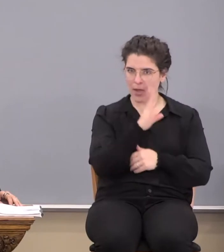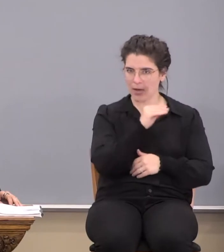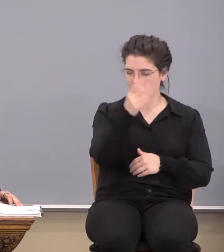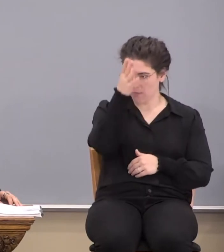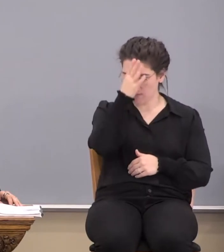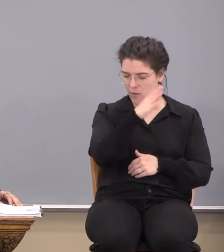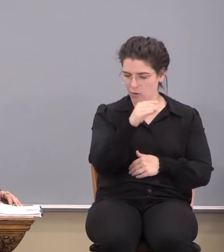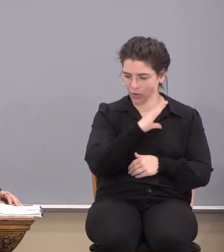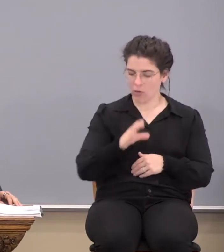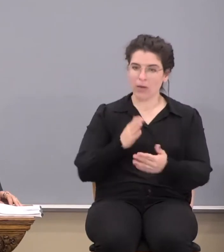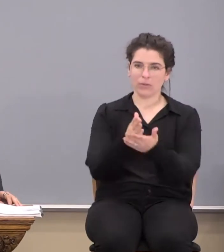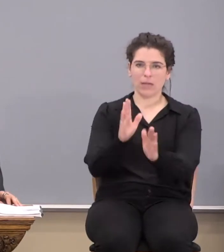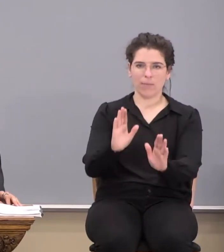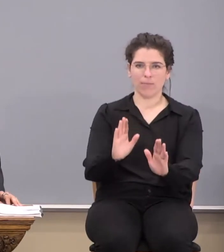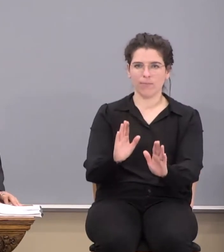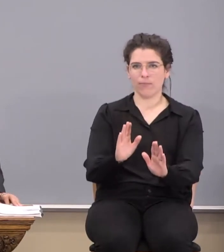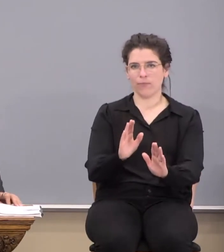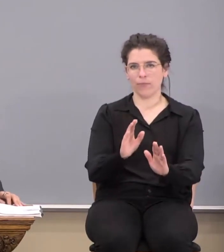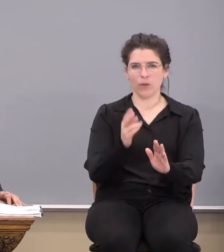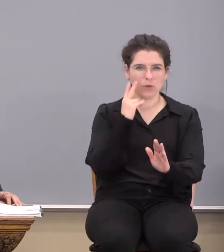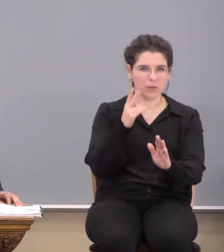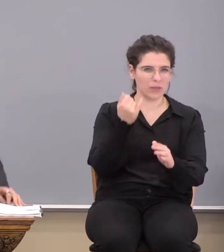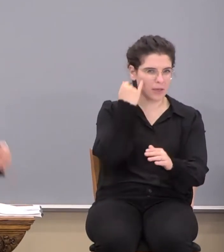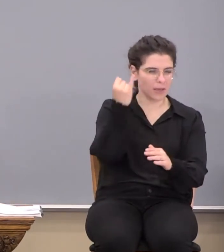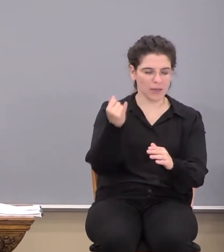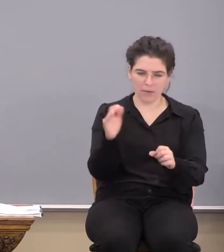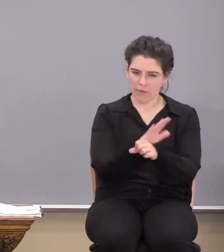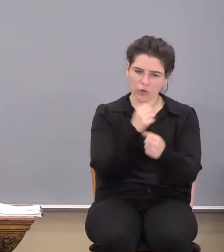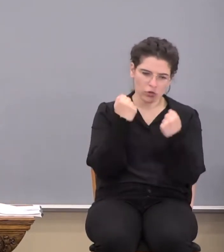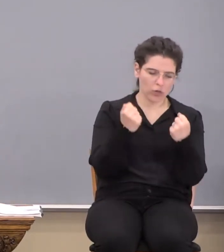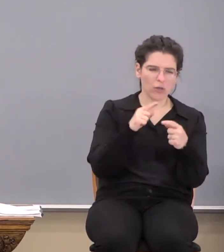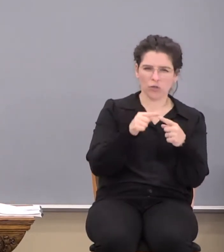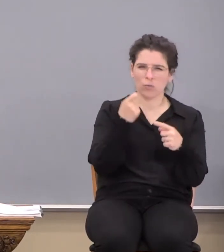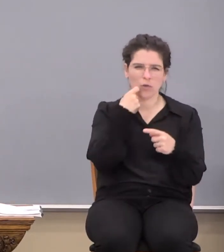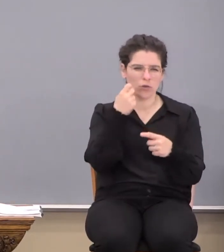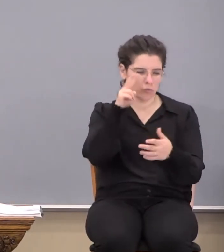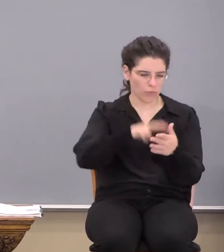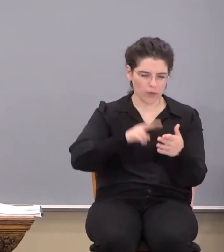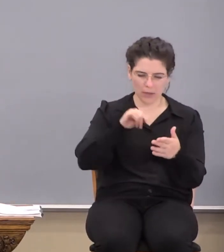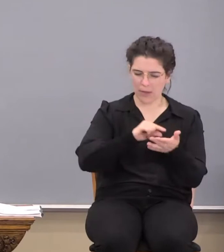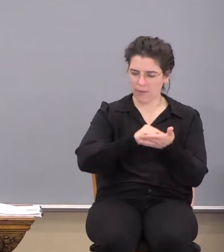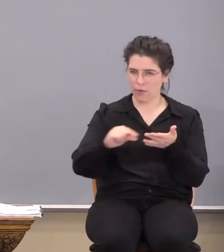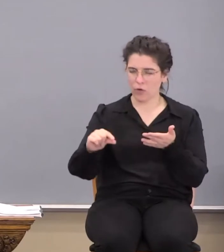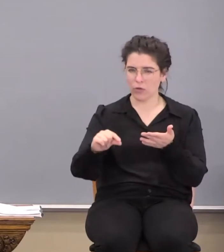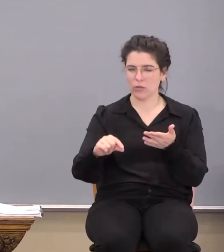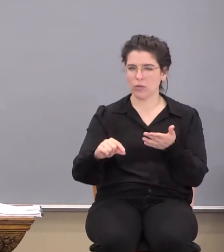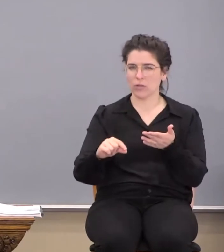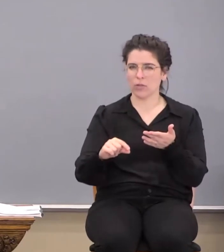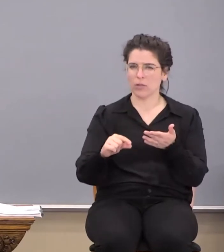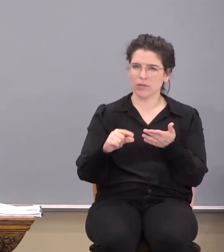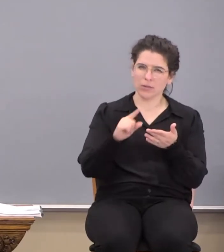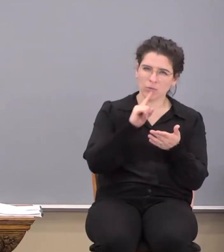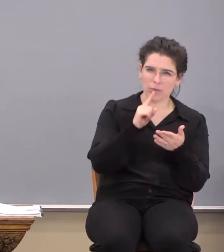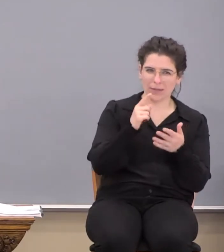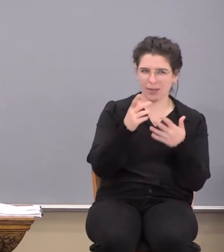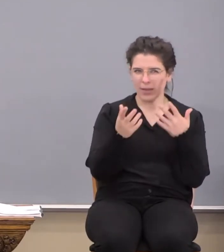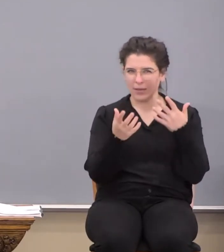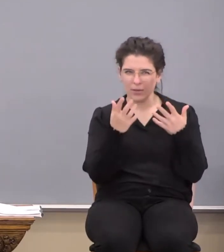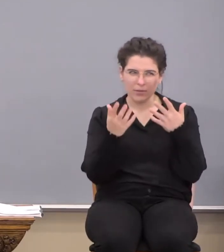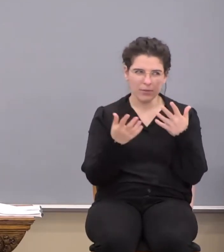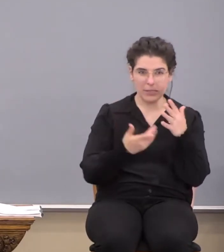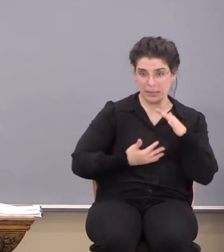Now stop there for just a moment. You see the idea of the full assurance? Just when you read that verse, does it kind of